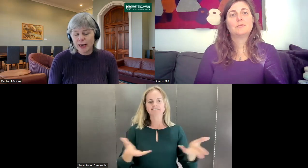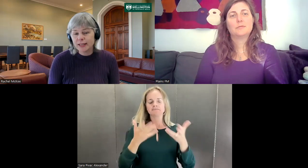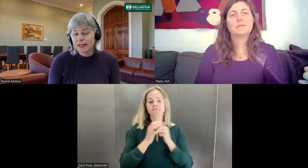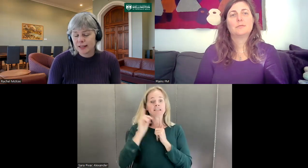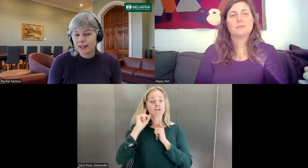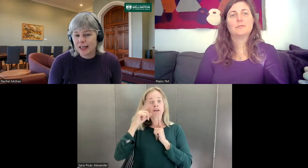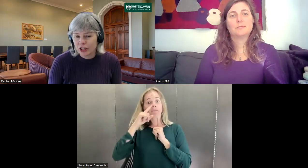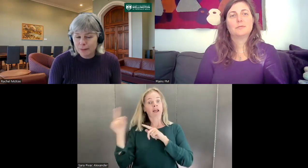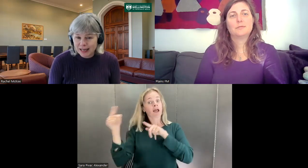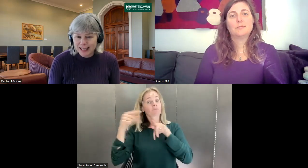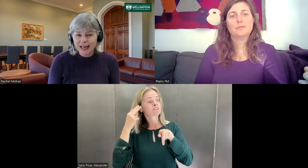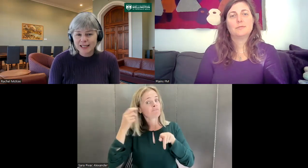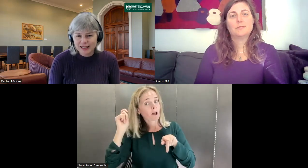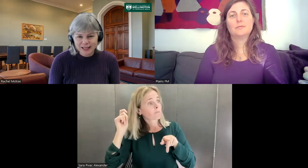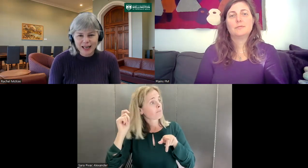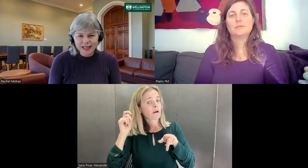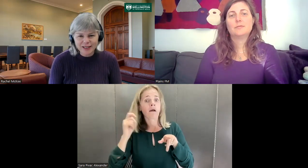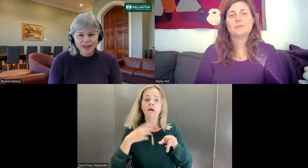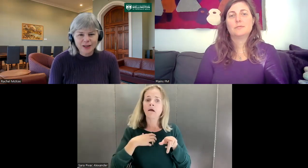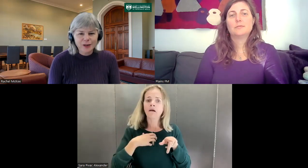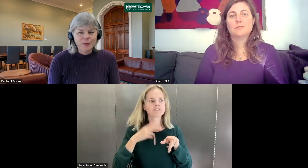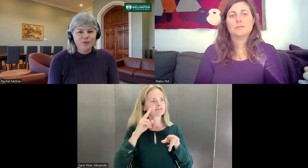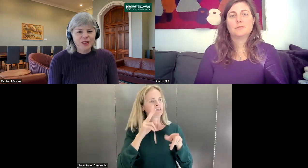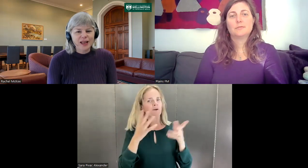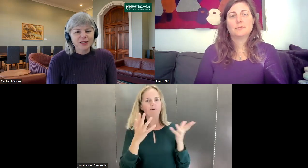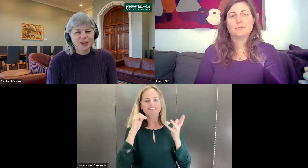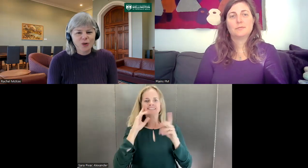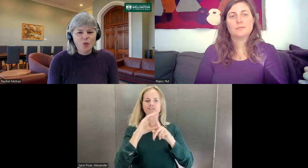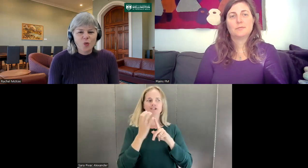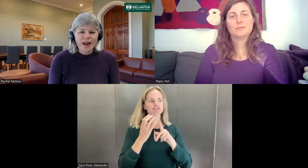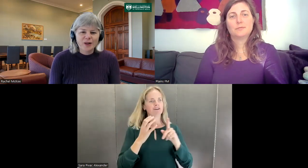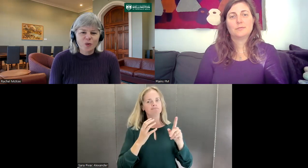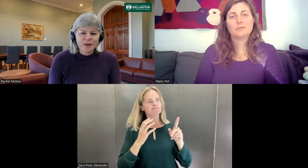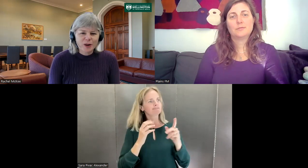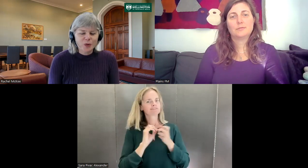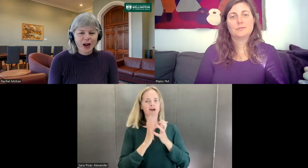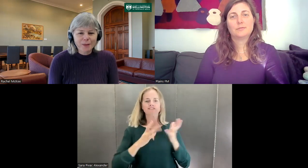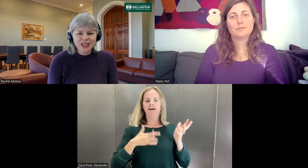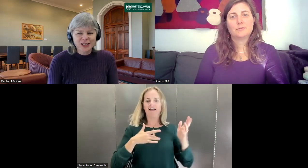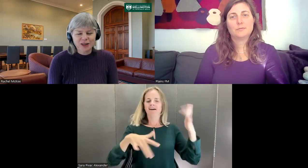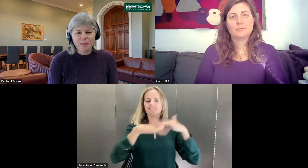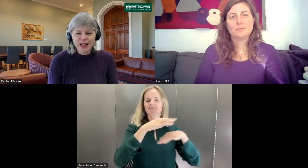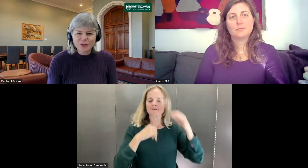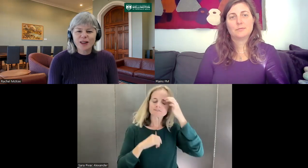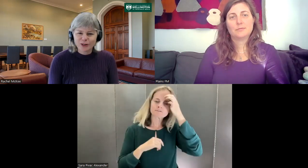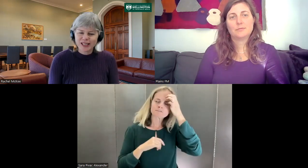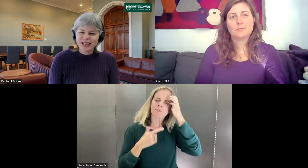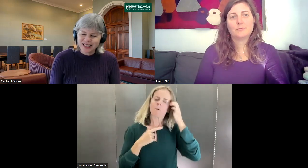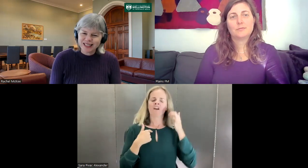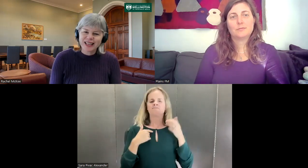NZSL is actually maintained and sustained. So when people come to the deaf club, that's where they'll see NZSL